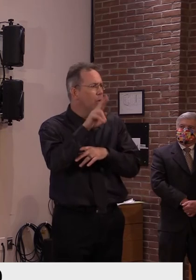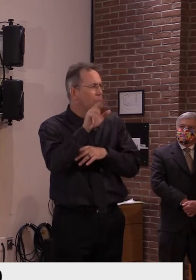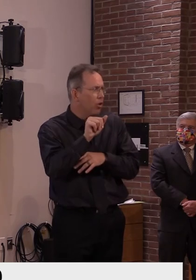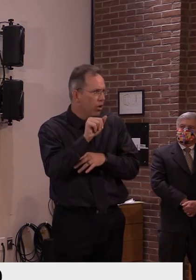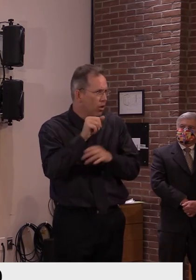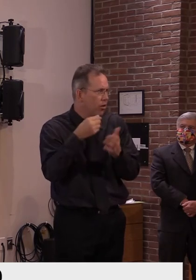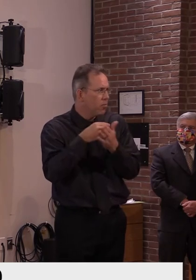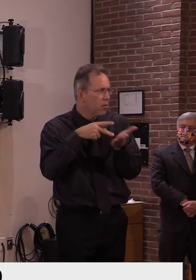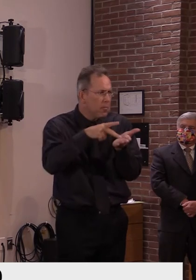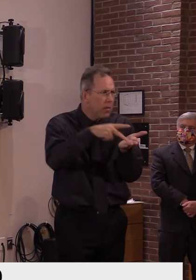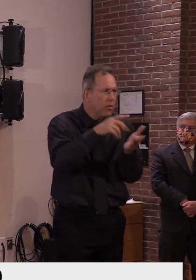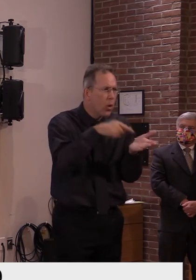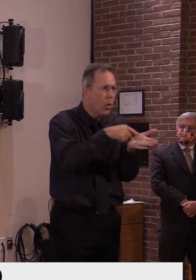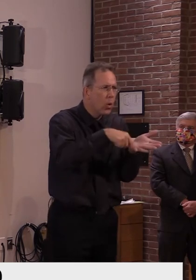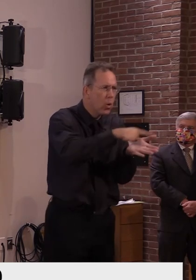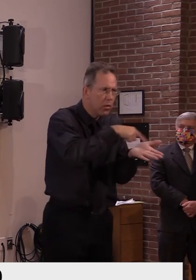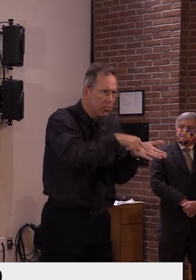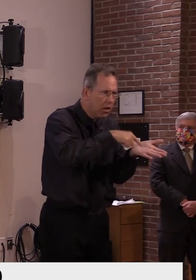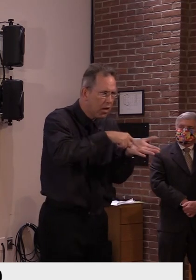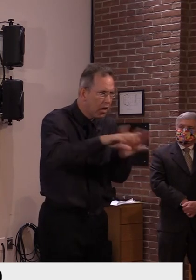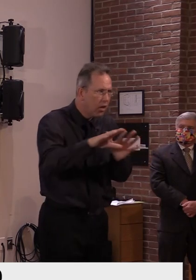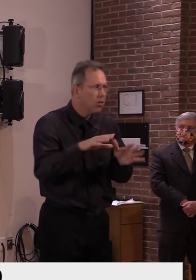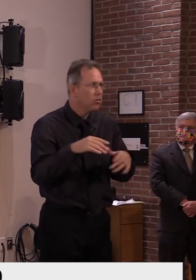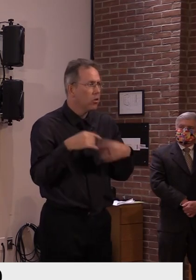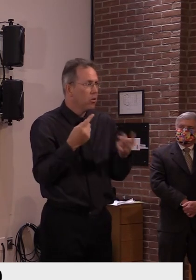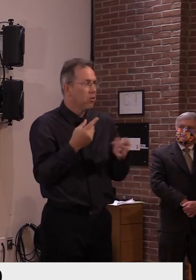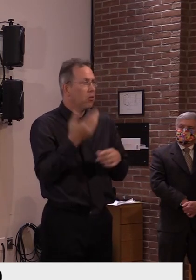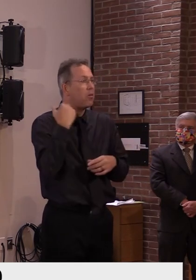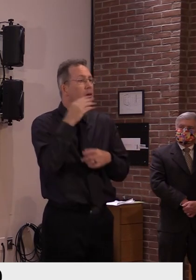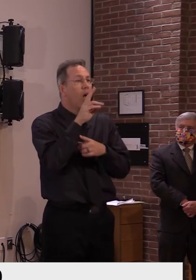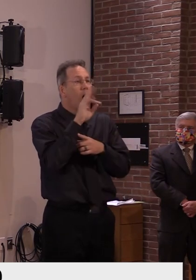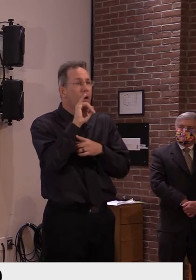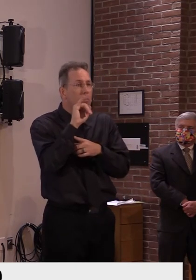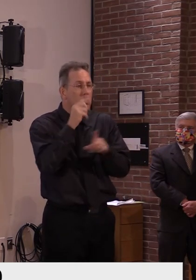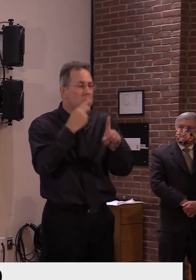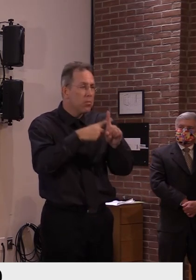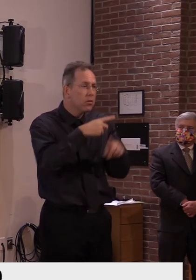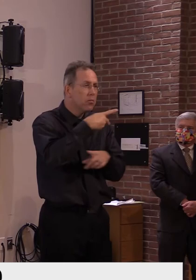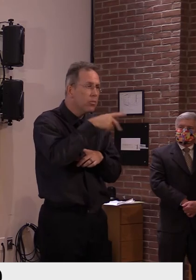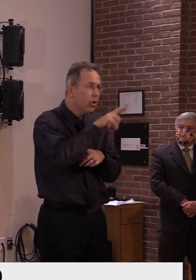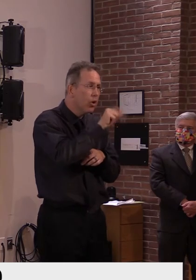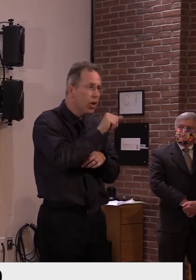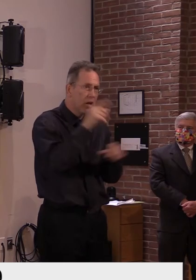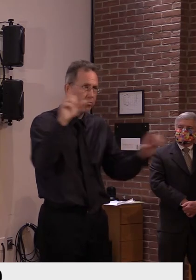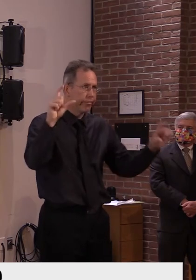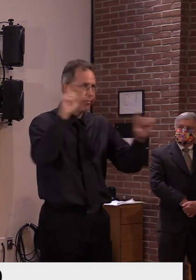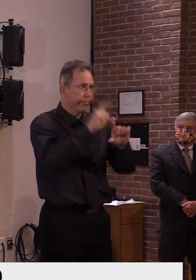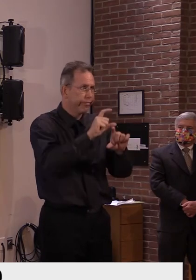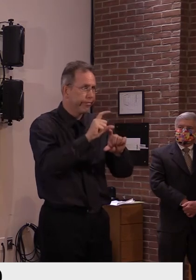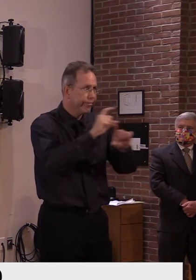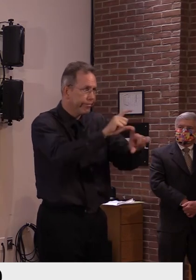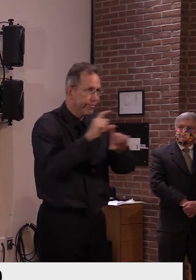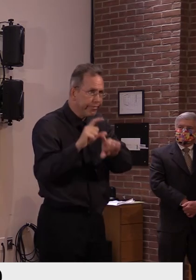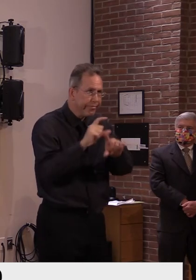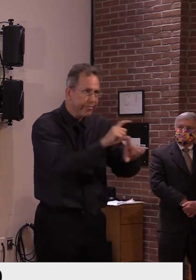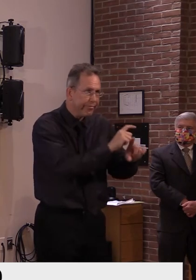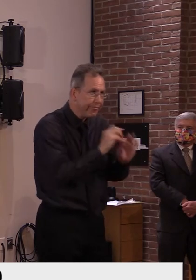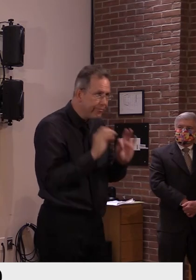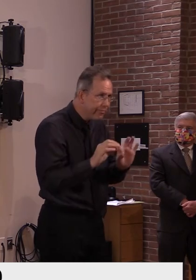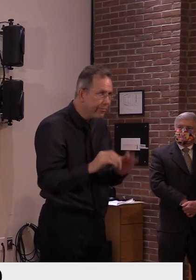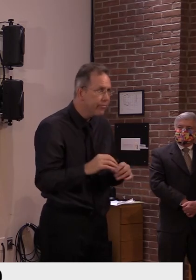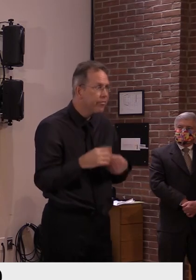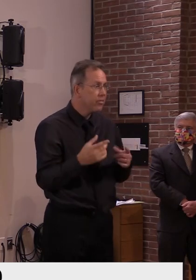on top of the traditional unemployment. And then on top of that, when this, the extra money ran out, the extra $600,